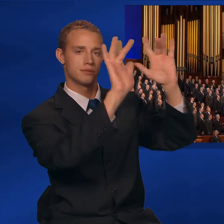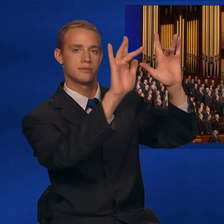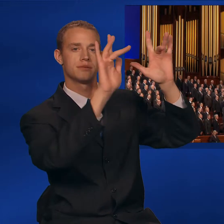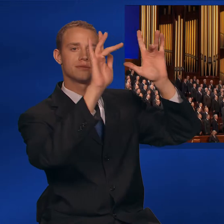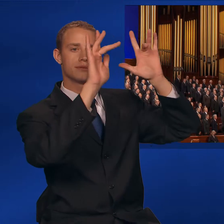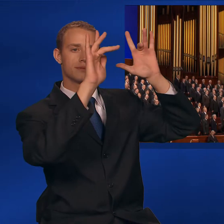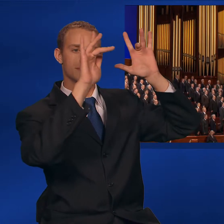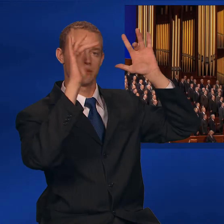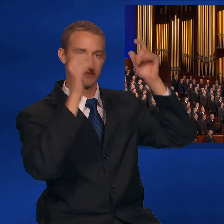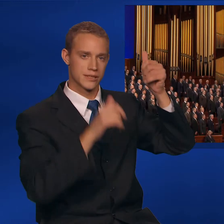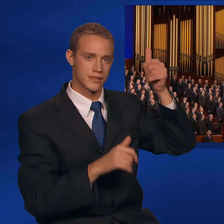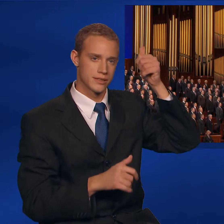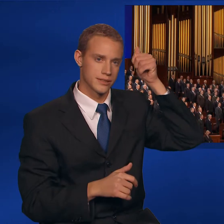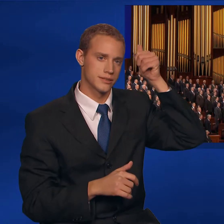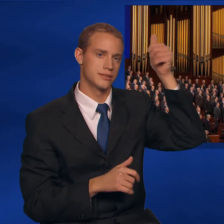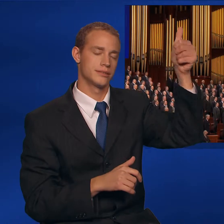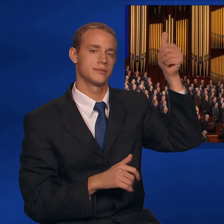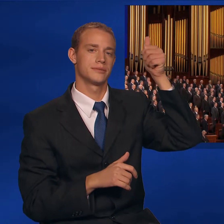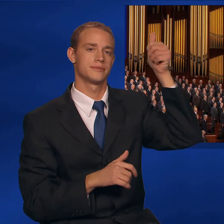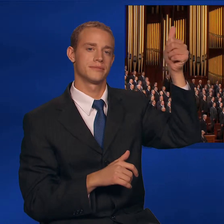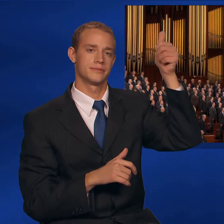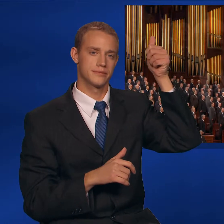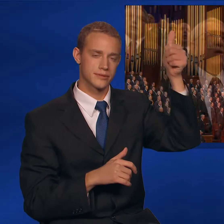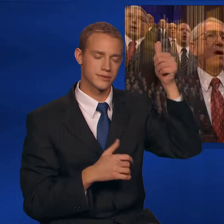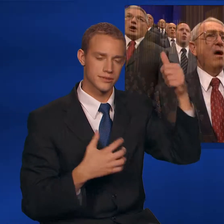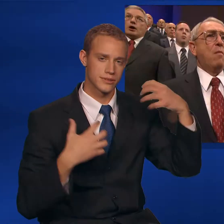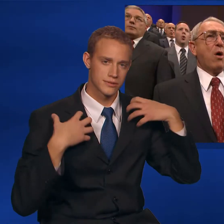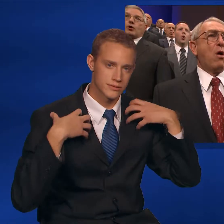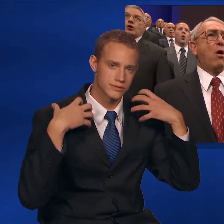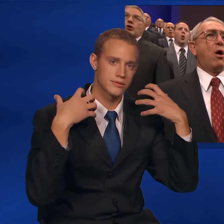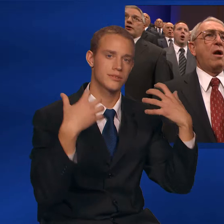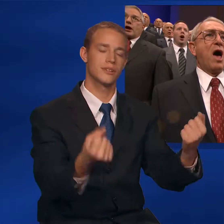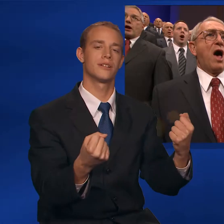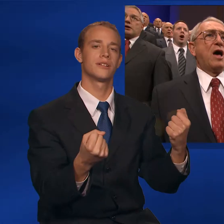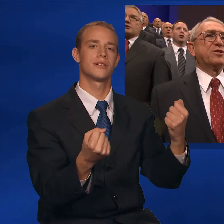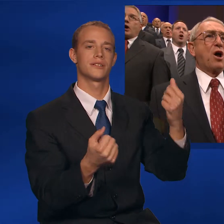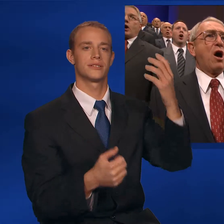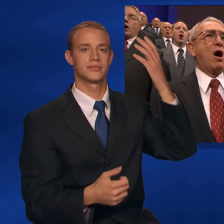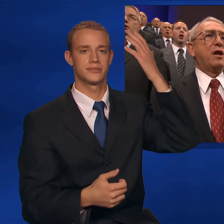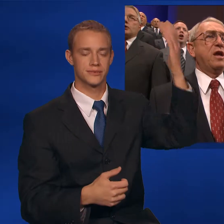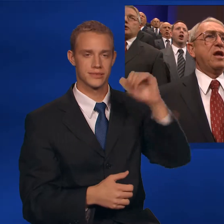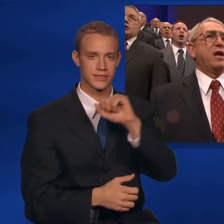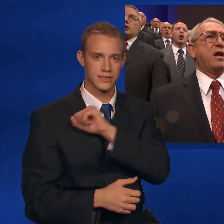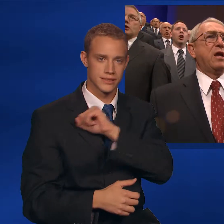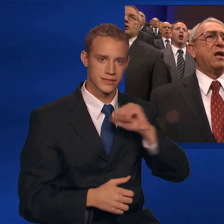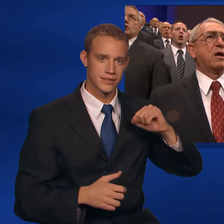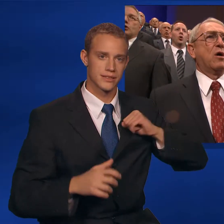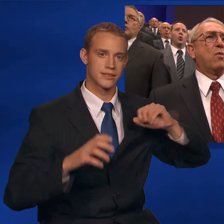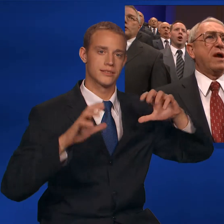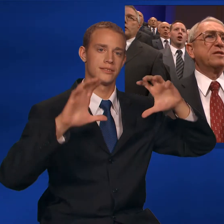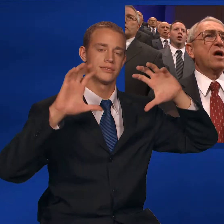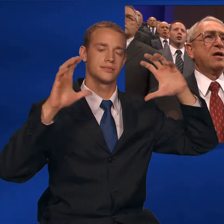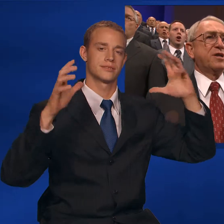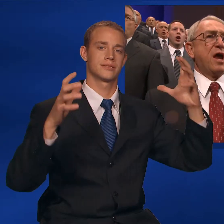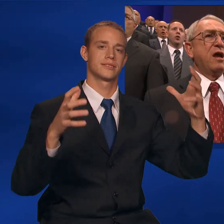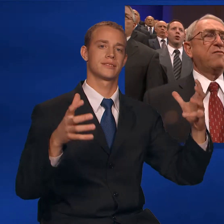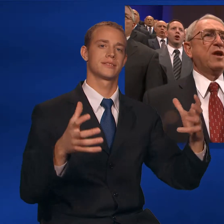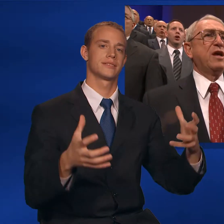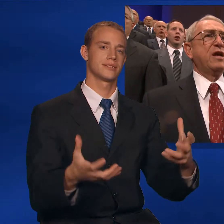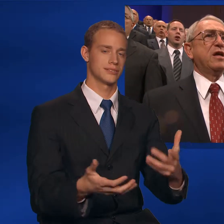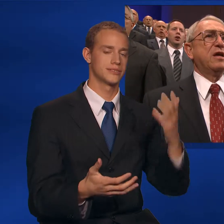reigneth. Born as on eagle wings,